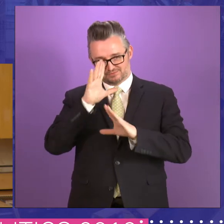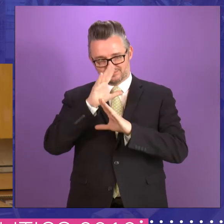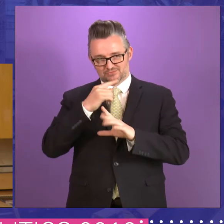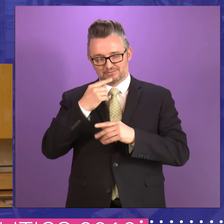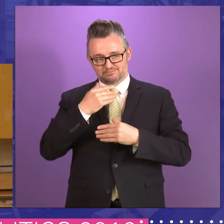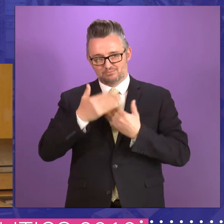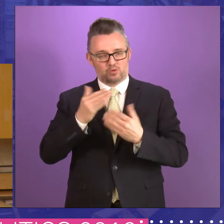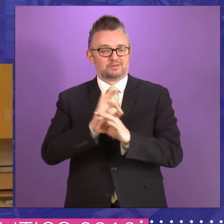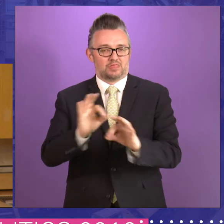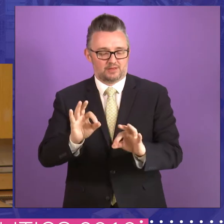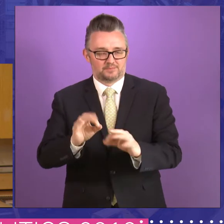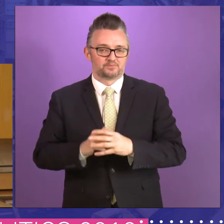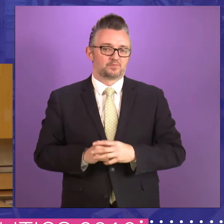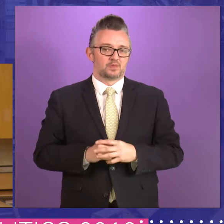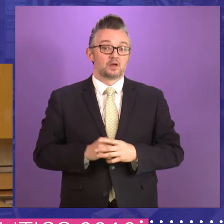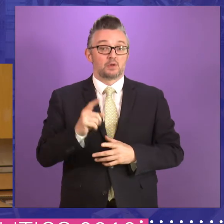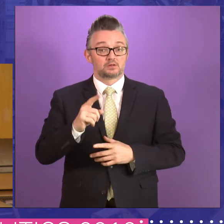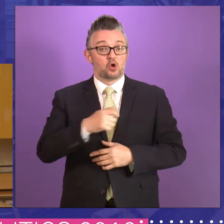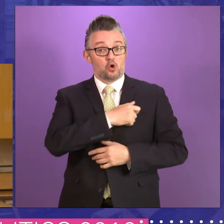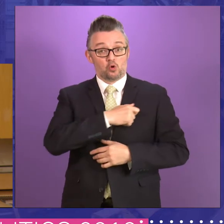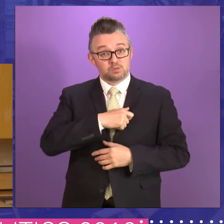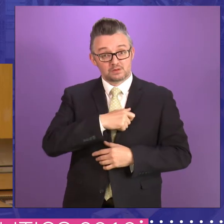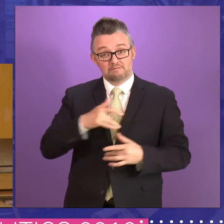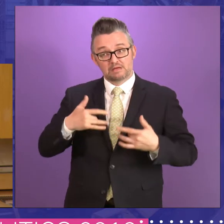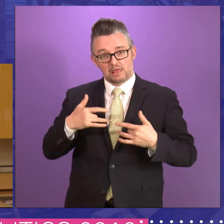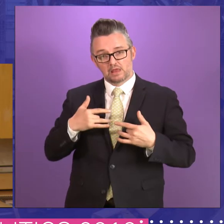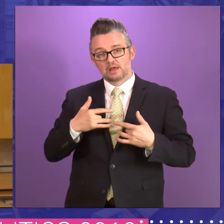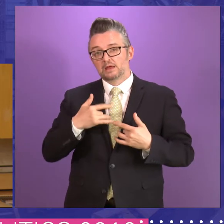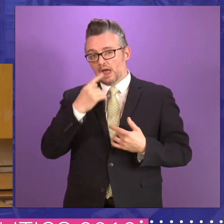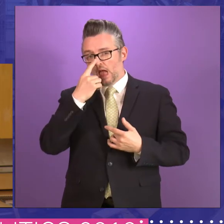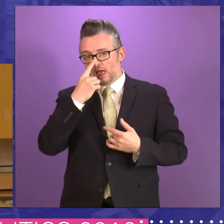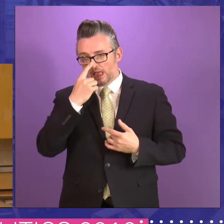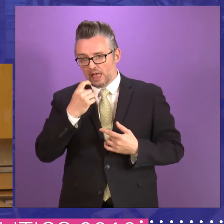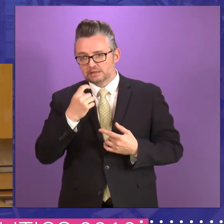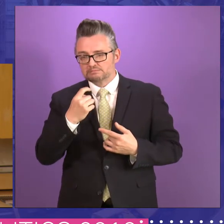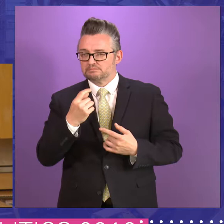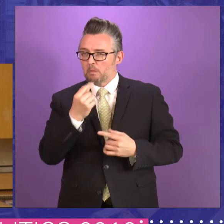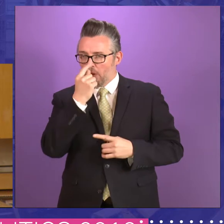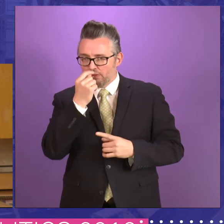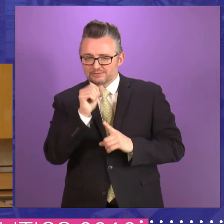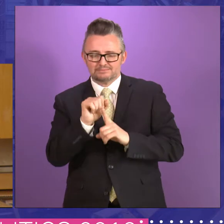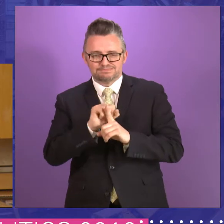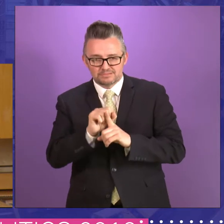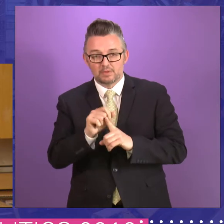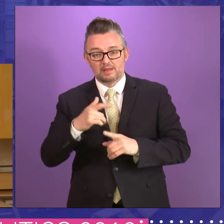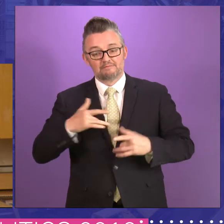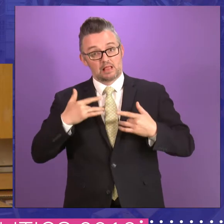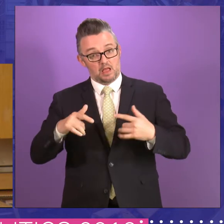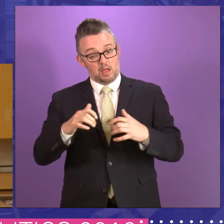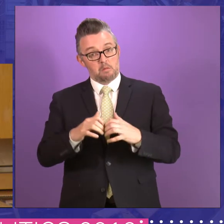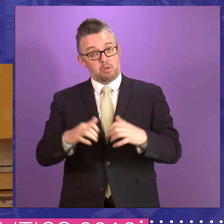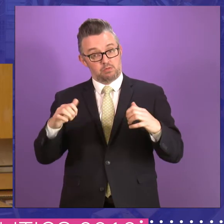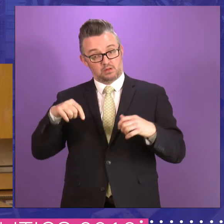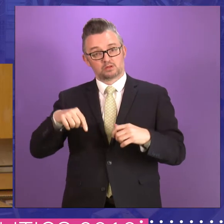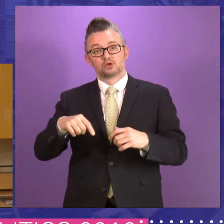point. So in that sense, the committees I think could have another look. I agree entirely with the idea that the parliament should vote in the